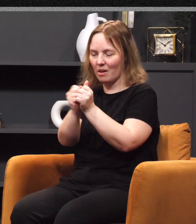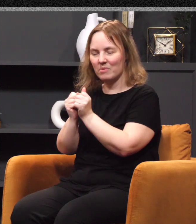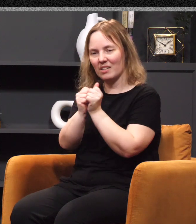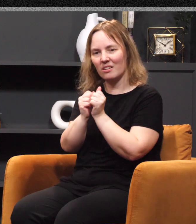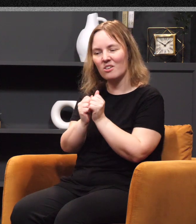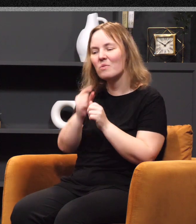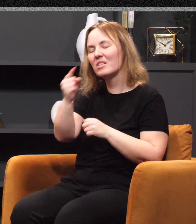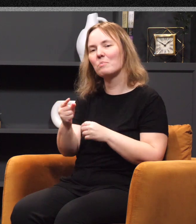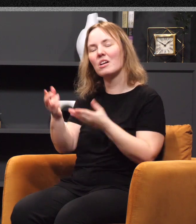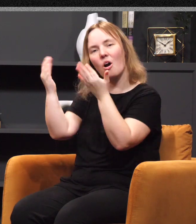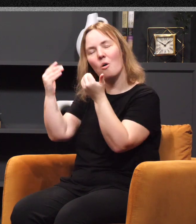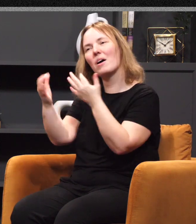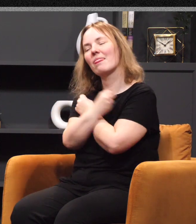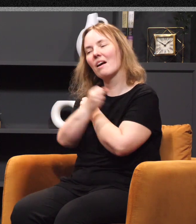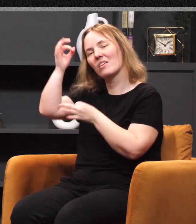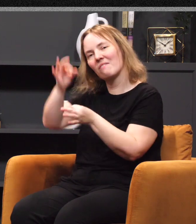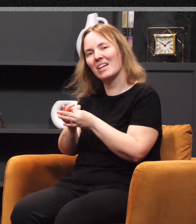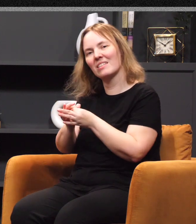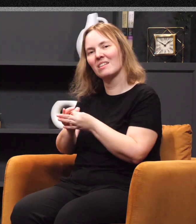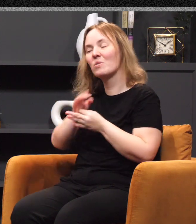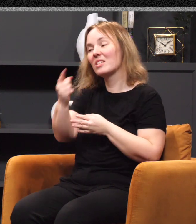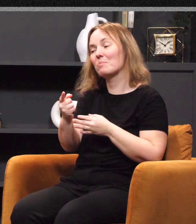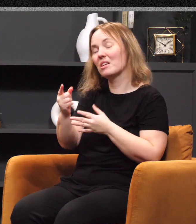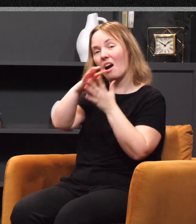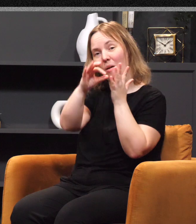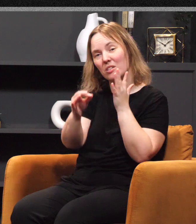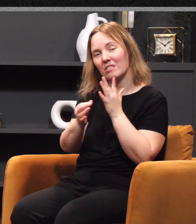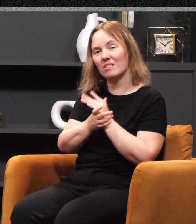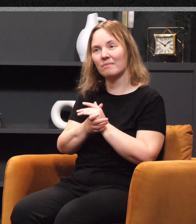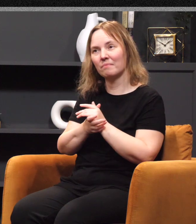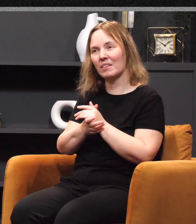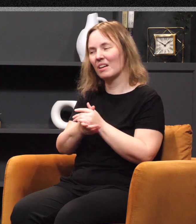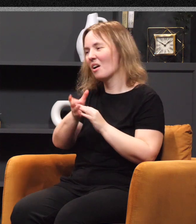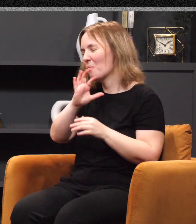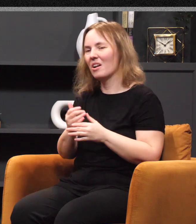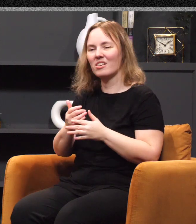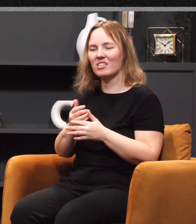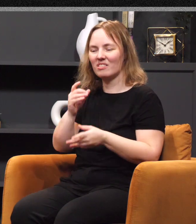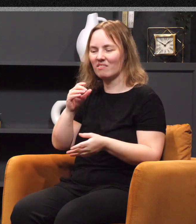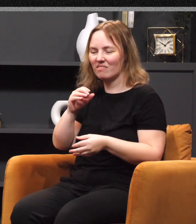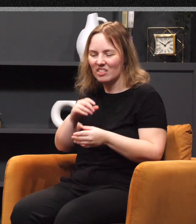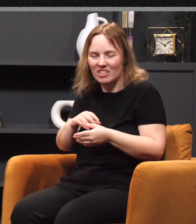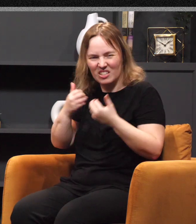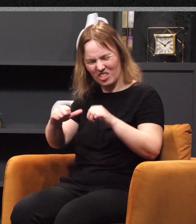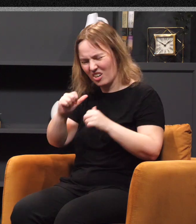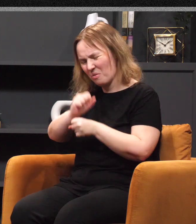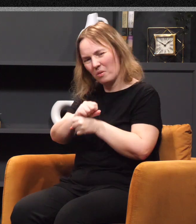speak hope, we speak love, we speak faith, we speak options. We're not just dealing with this in the flesh. The Bible says, Moses